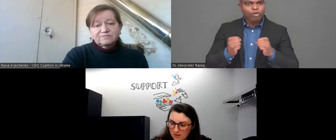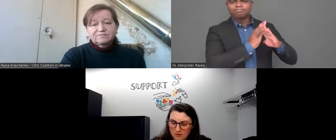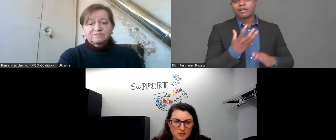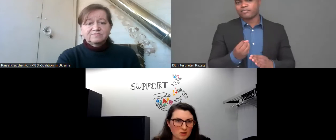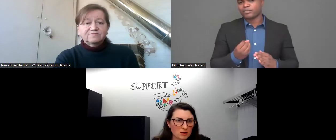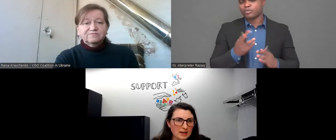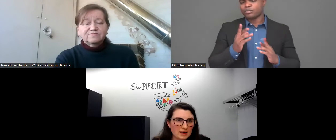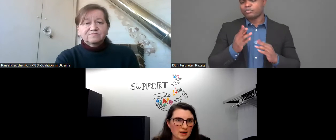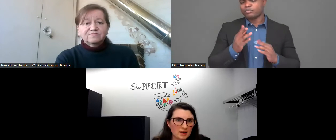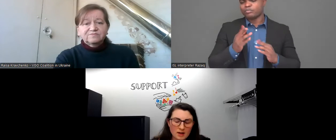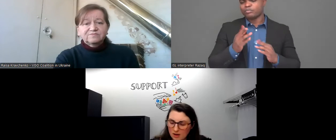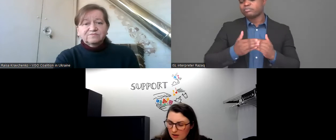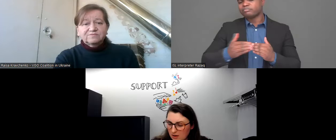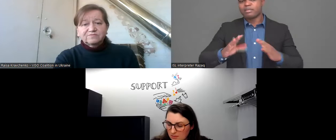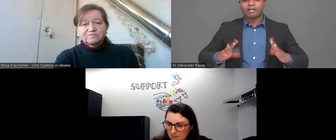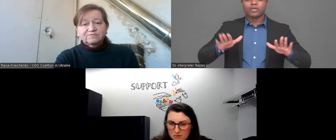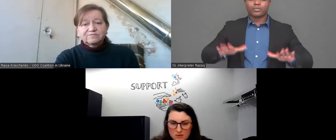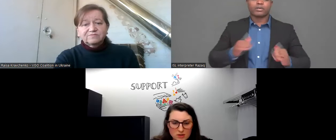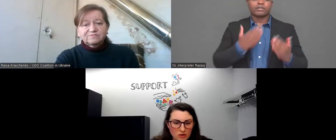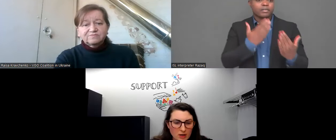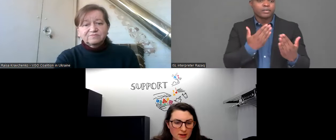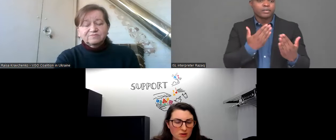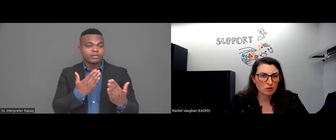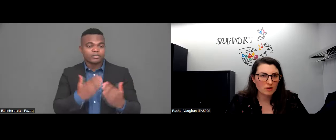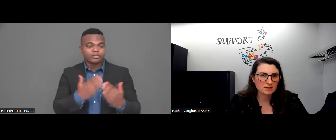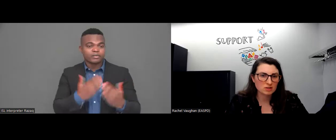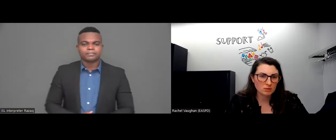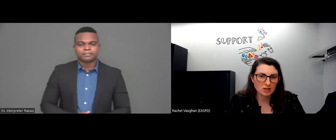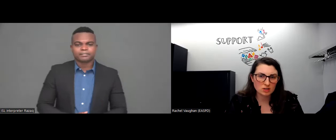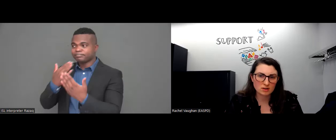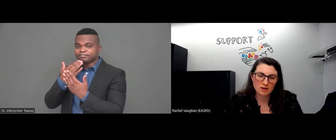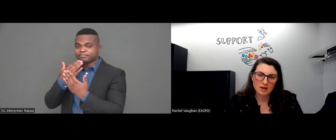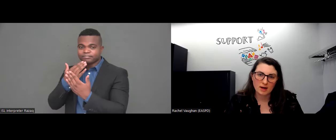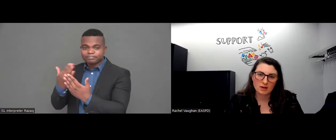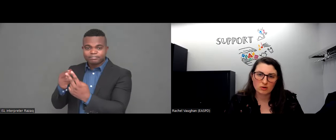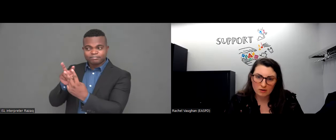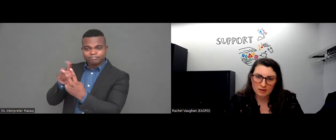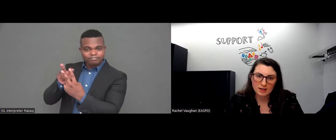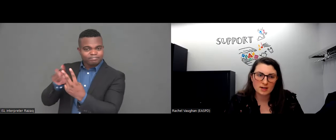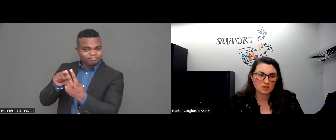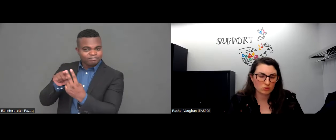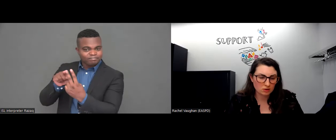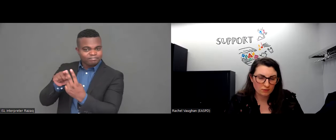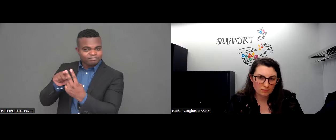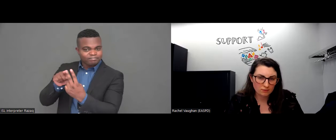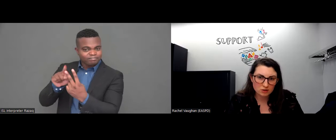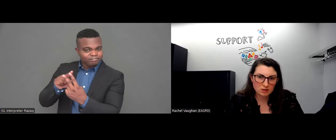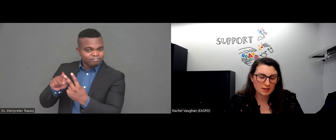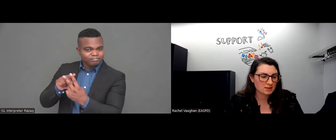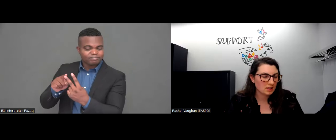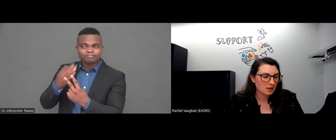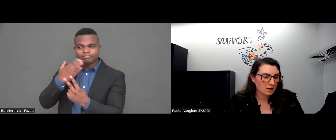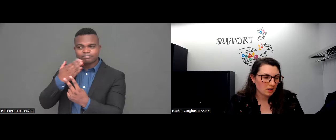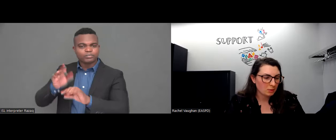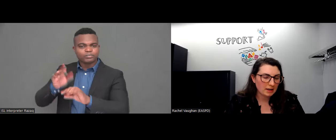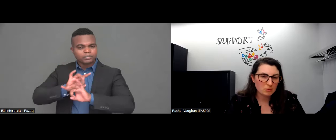much to both of you for so clearly describing your current situation and your current needs and also your future needs.